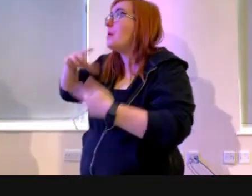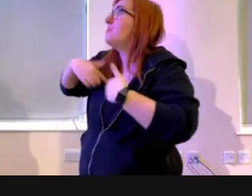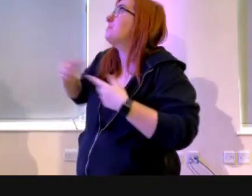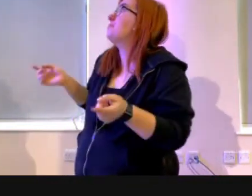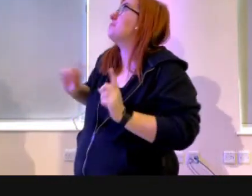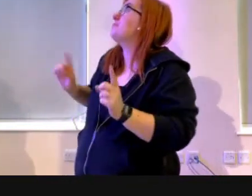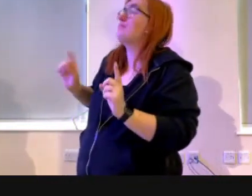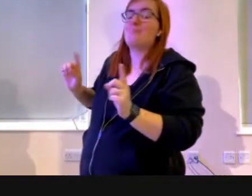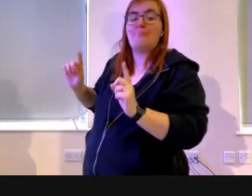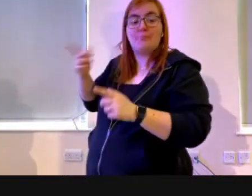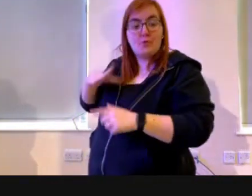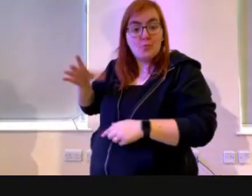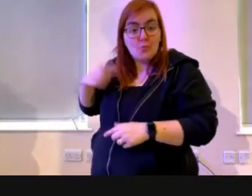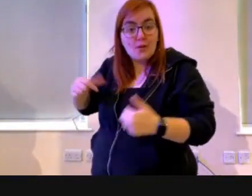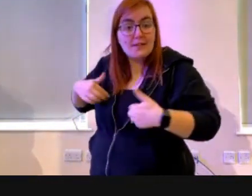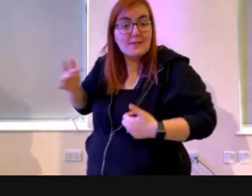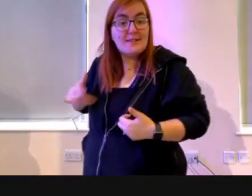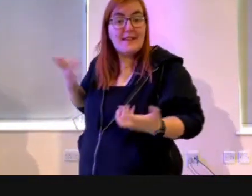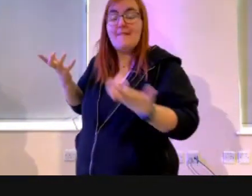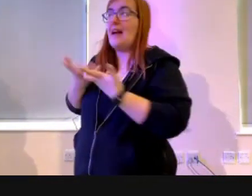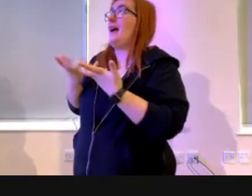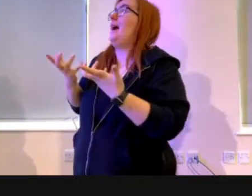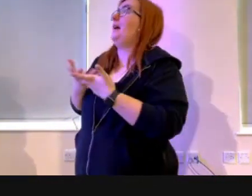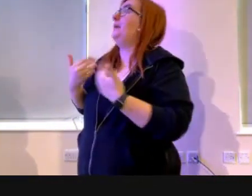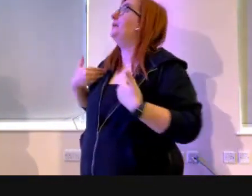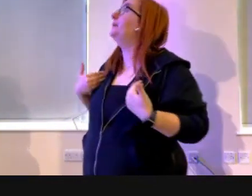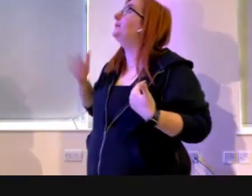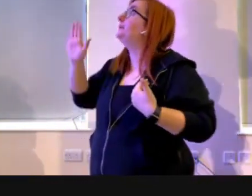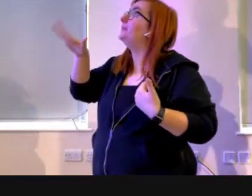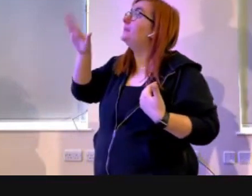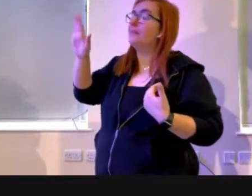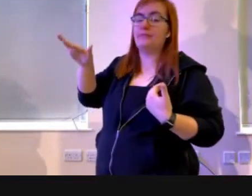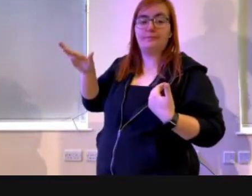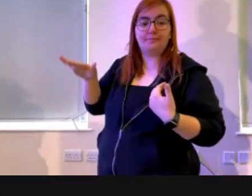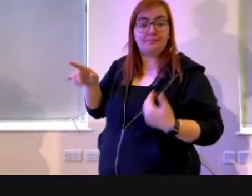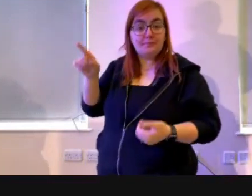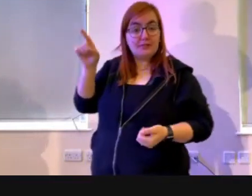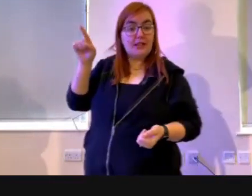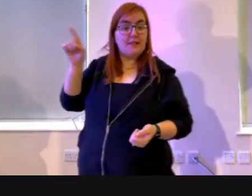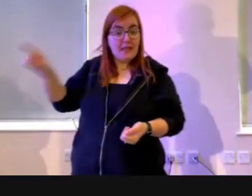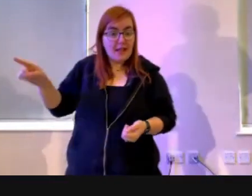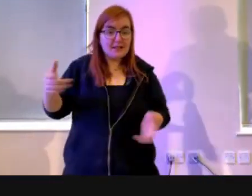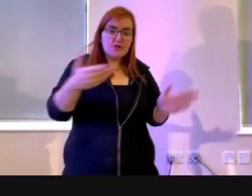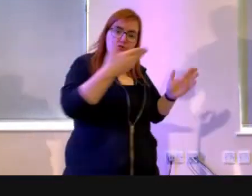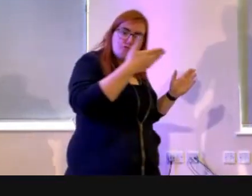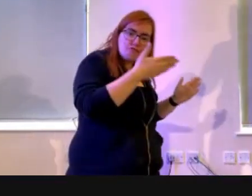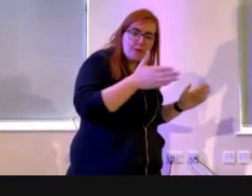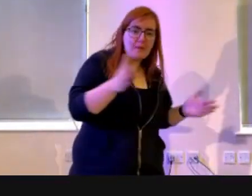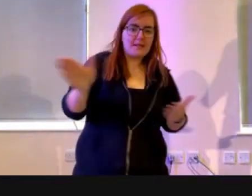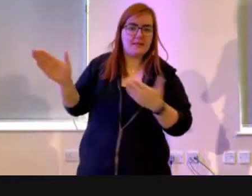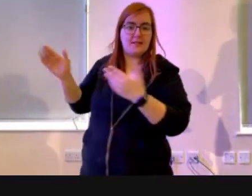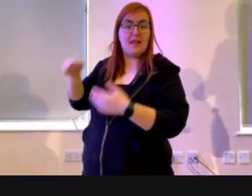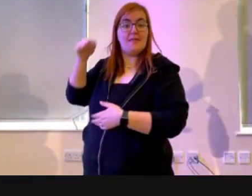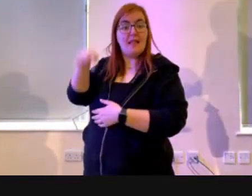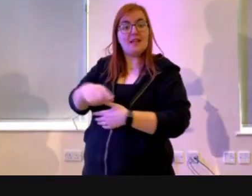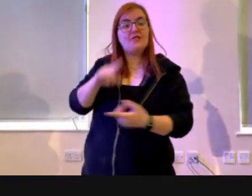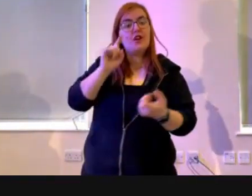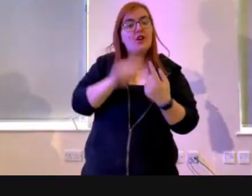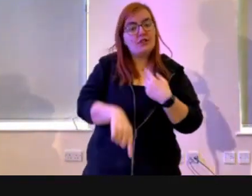life? How does he want me to live my life? And that's the answer. And that's what we're going to be looking at over the next